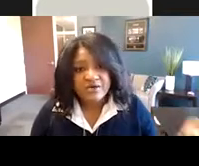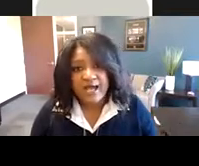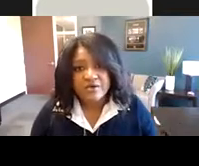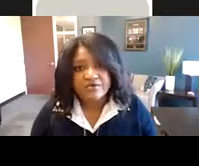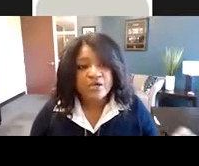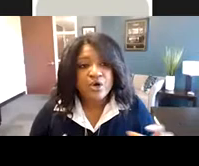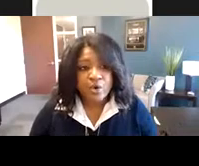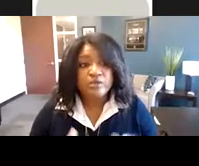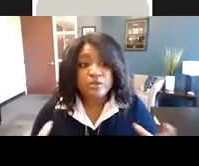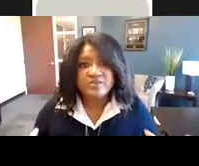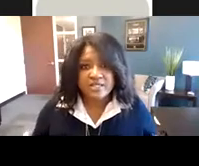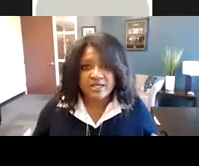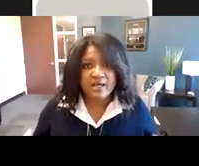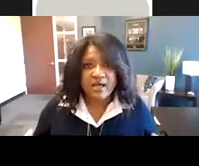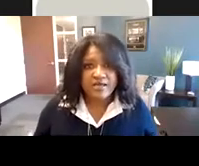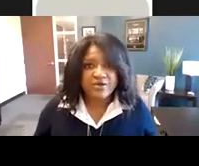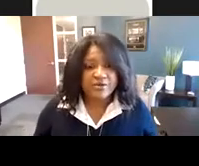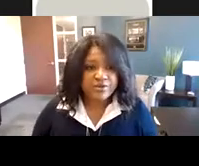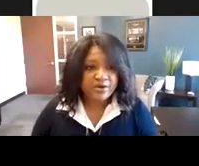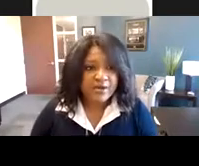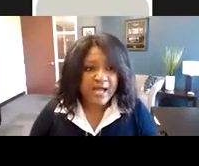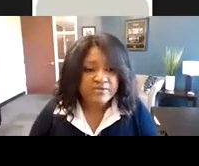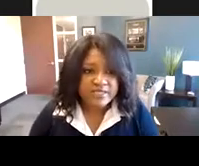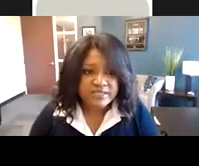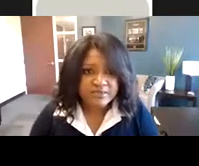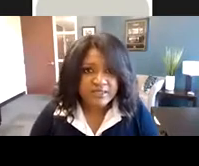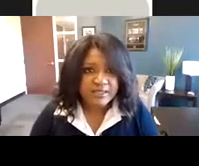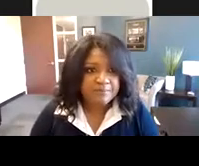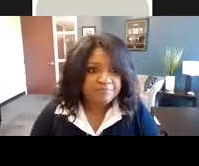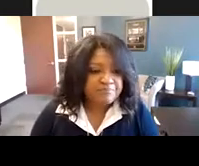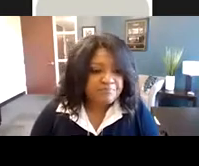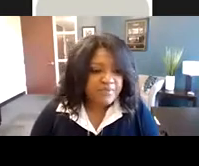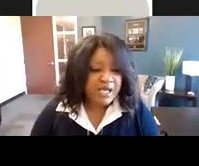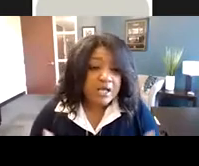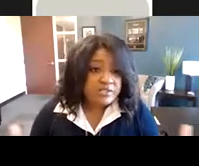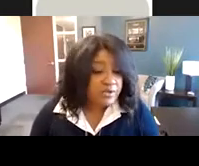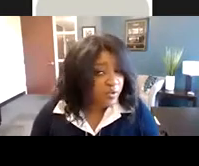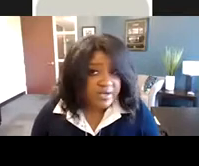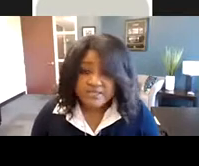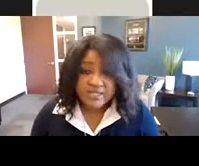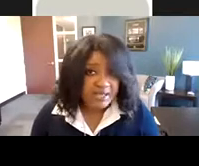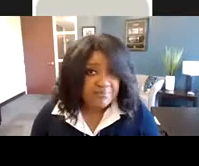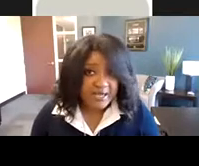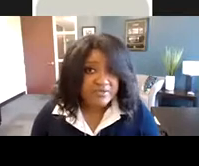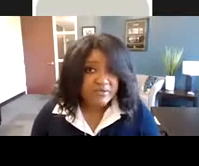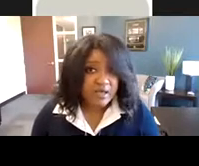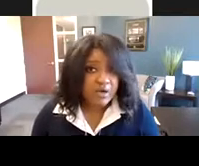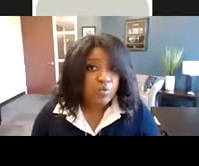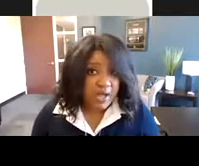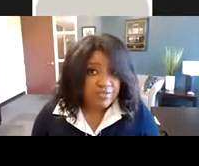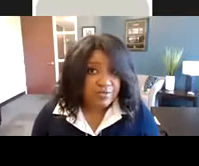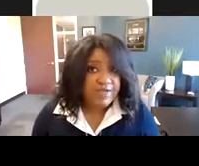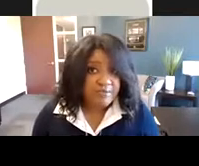stay in their house or losing their housing stability. It also, of course, impacts